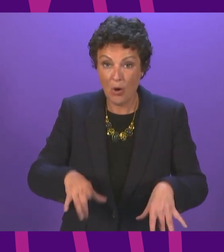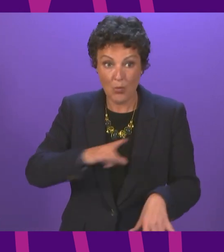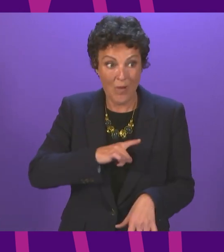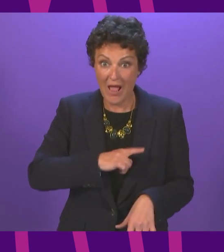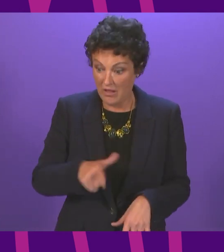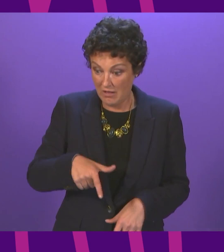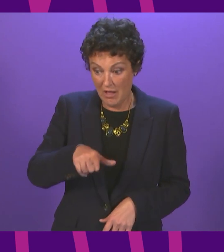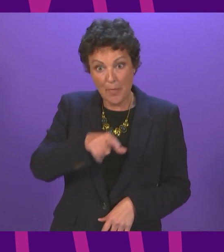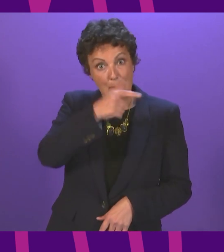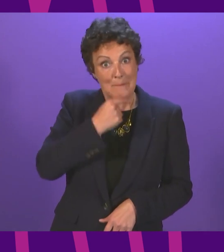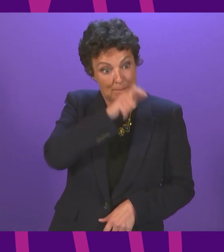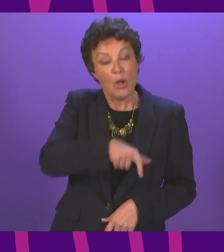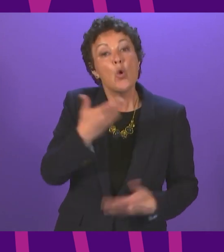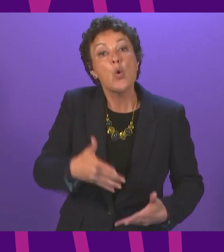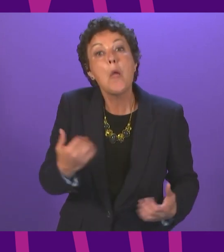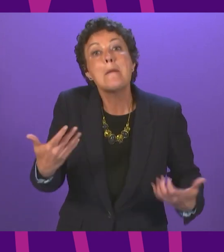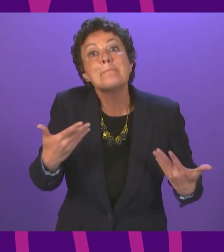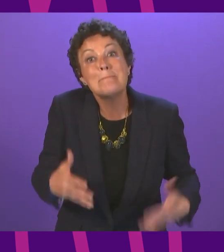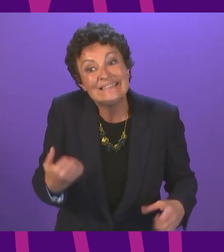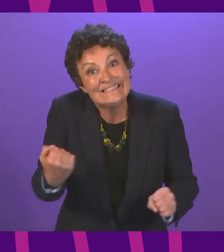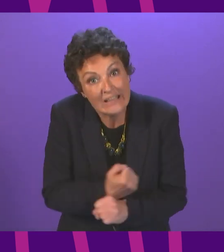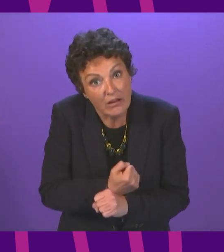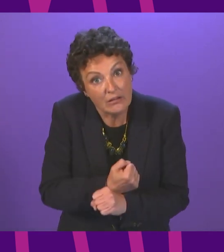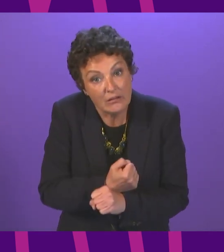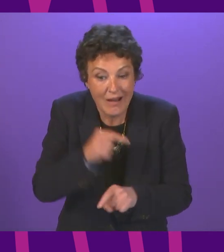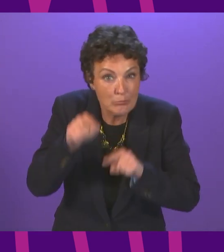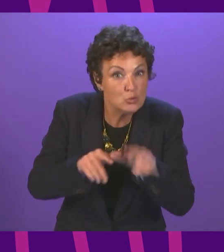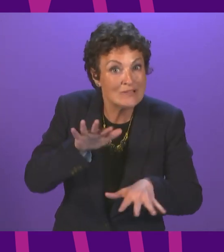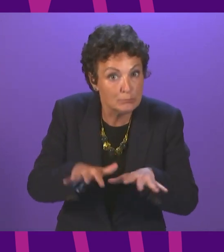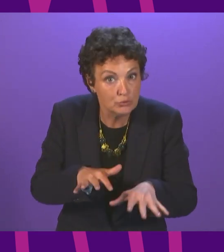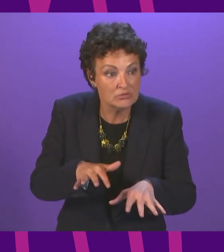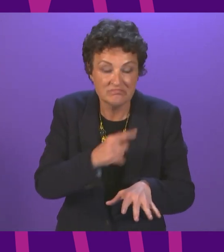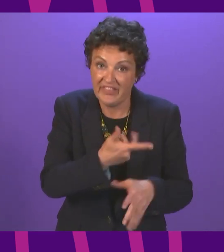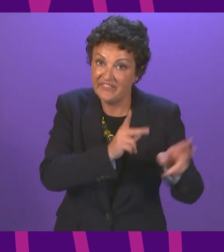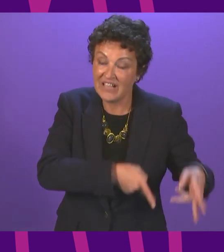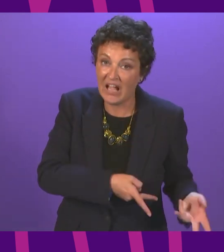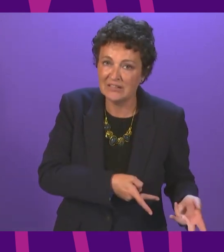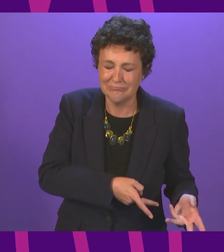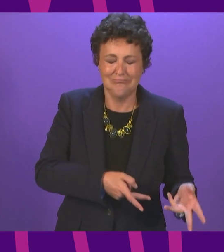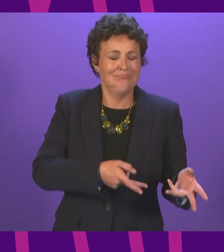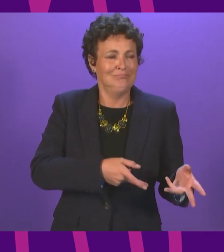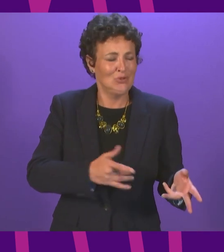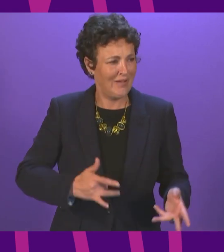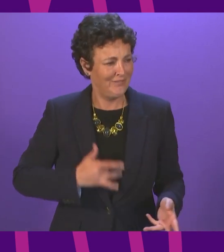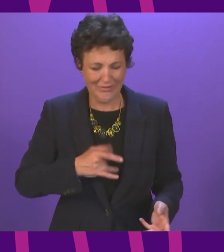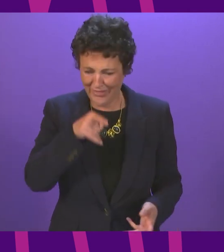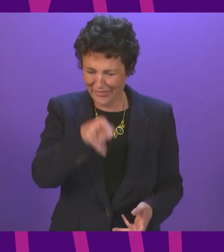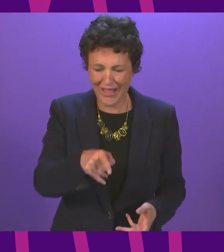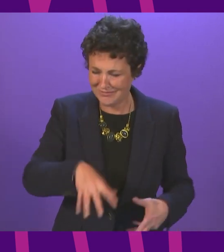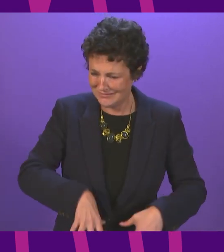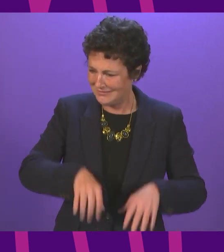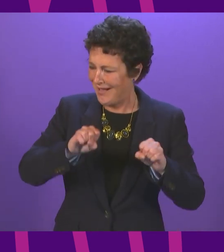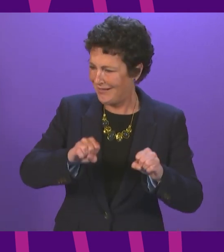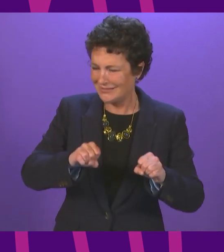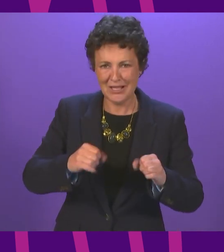allegedly perpetrated that abuse have since died. That would seem to set a new and frankly impossible threshold for